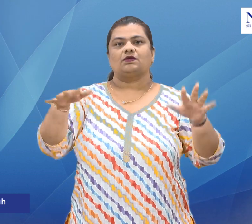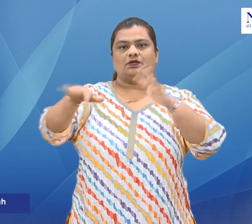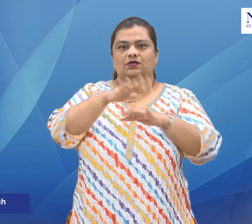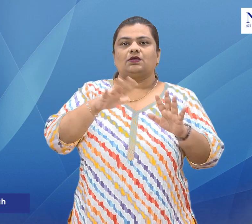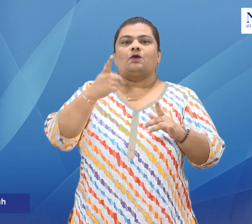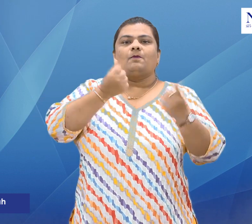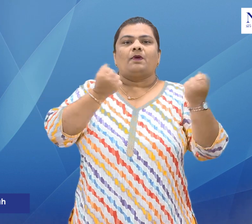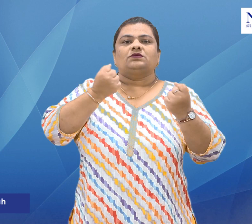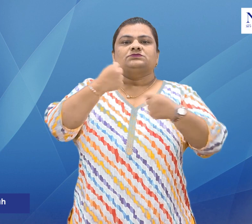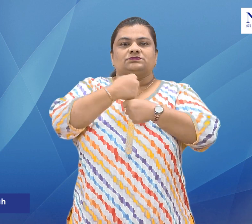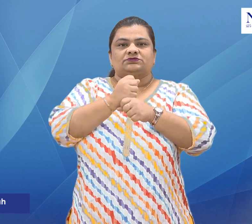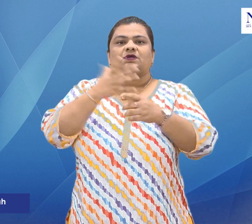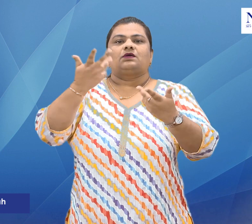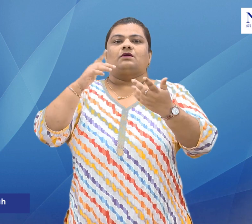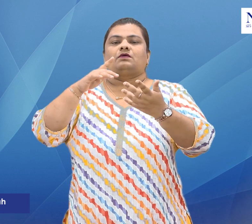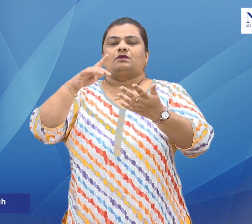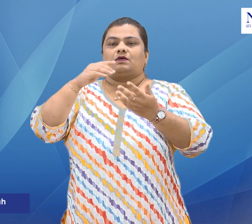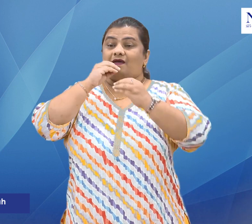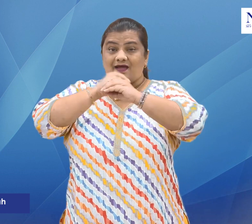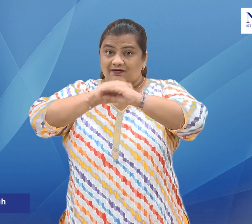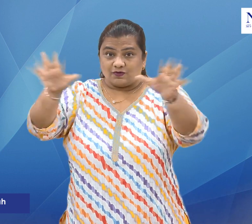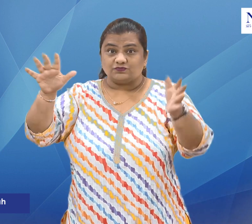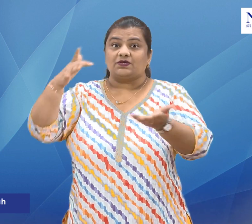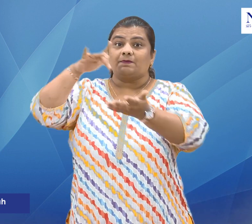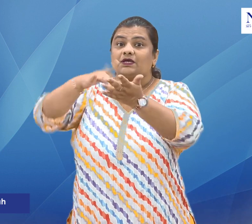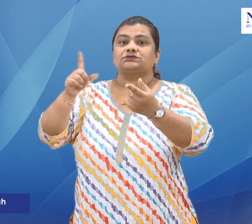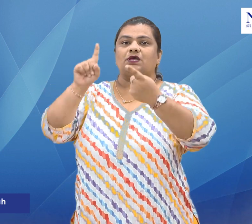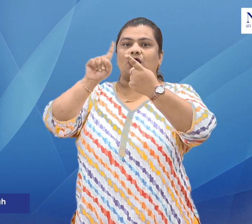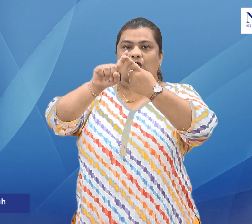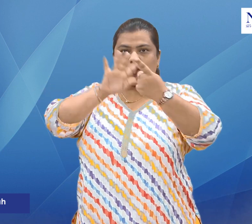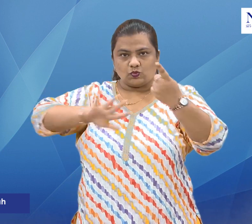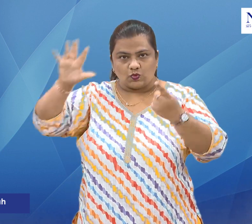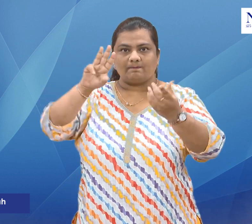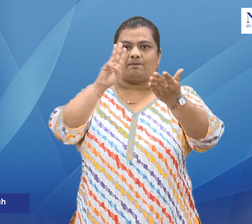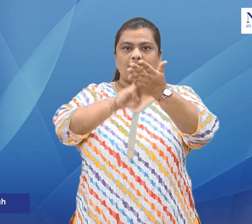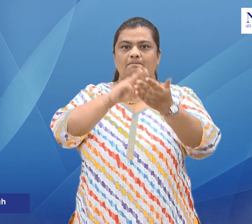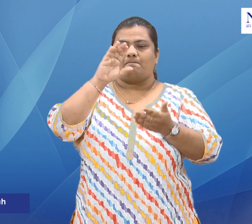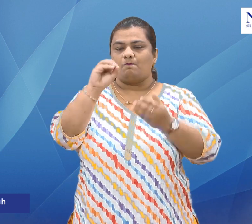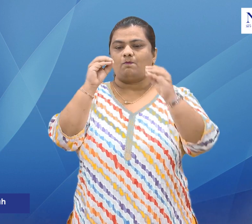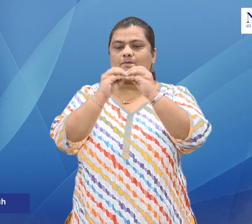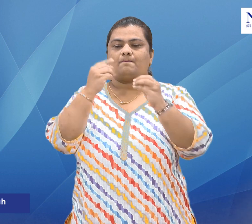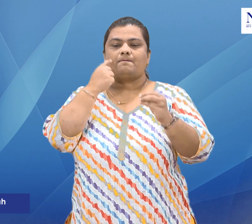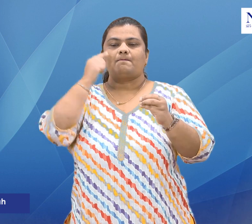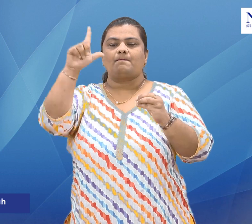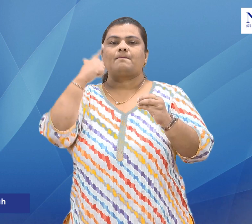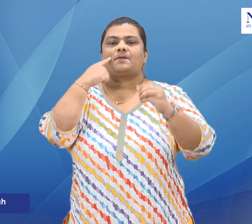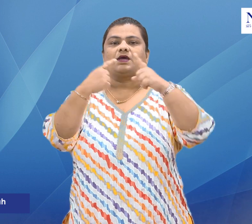bus is expected to be the lightest widely available bus in the market. It says that it has a monocoque design and is